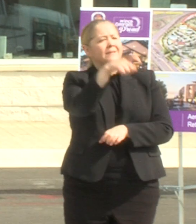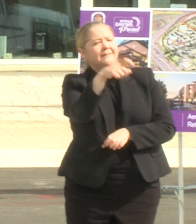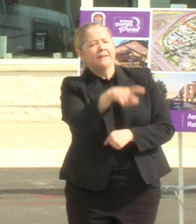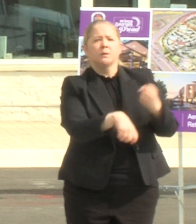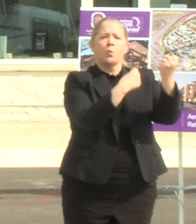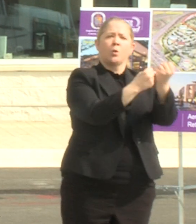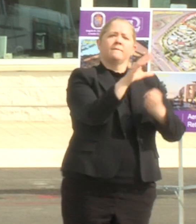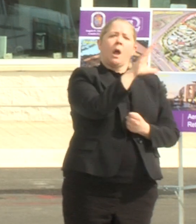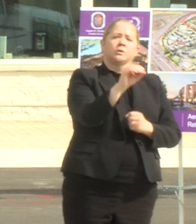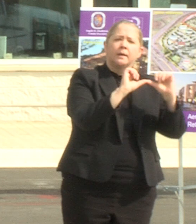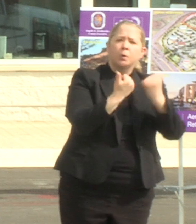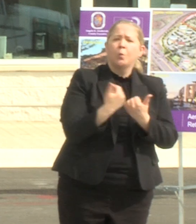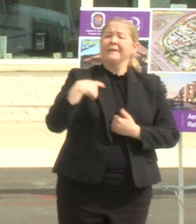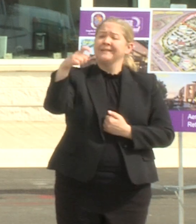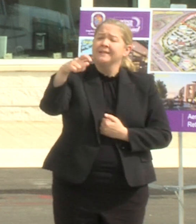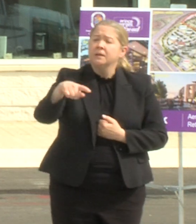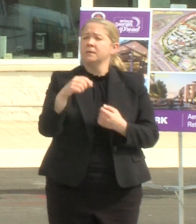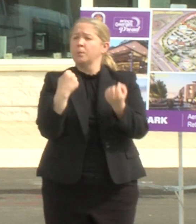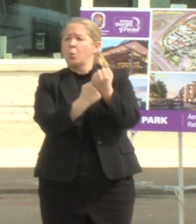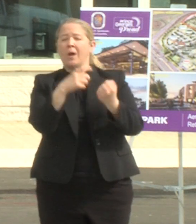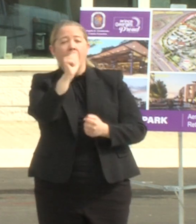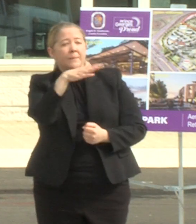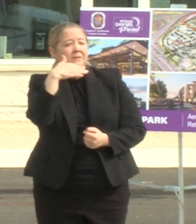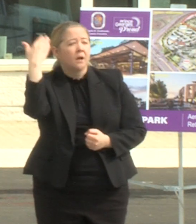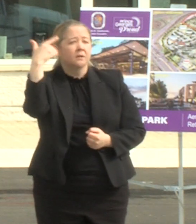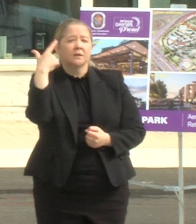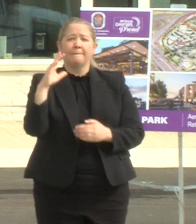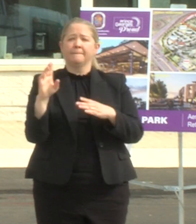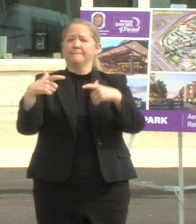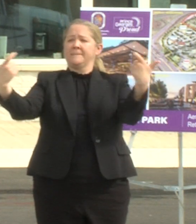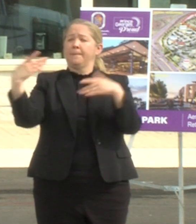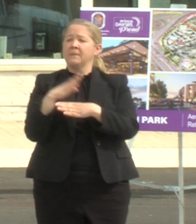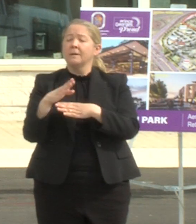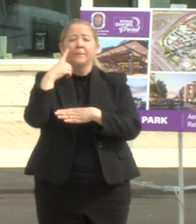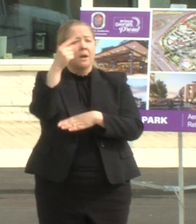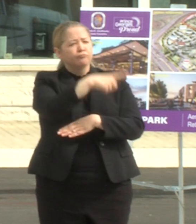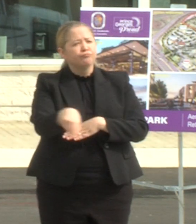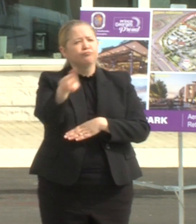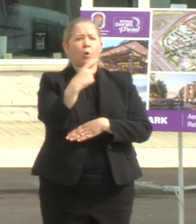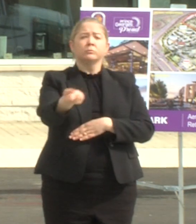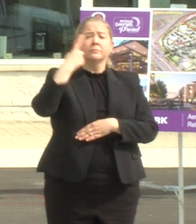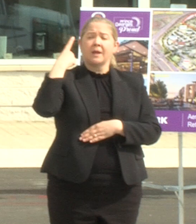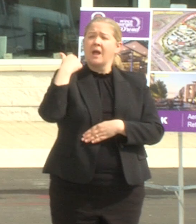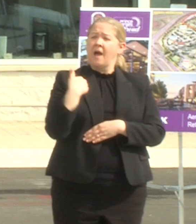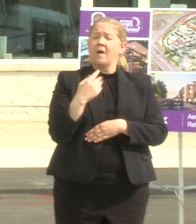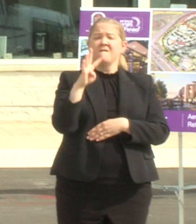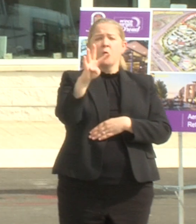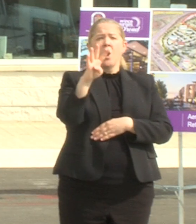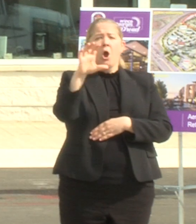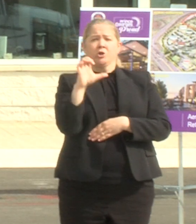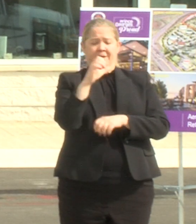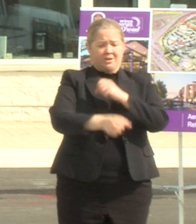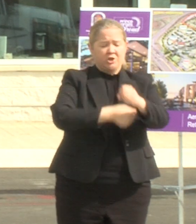agencies we need the support of the amazons of the world to see the plight because they understand that uh there was a 400 year head